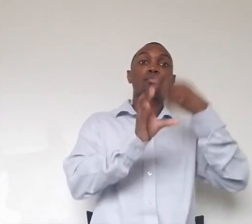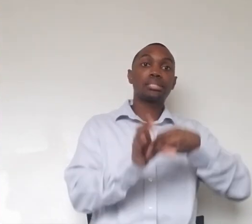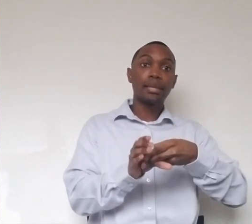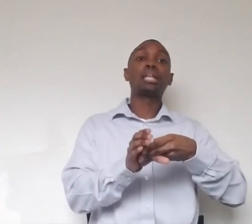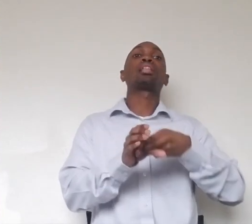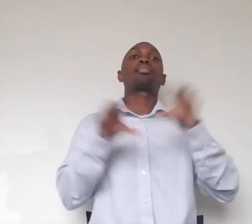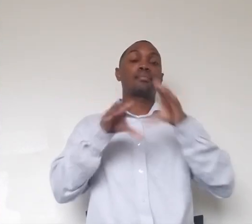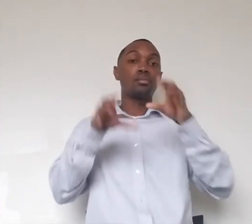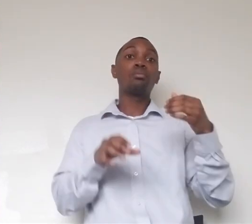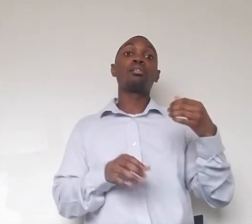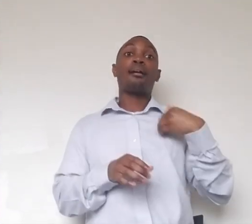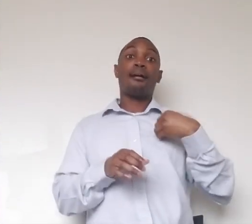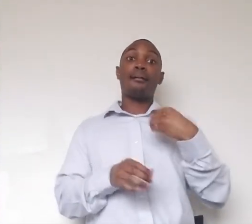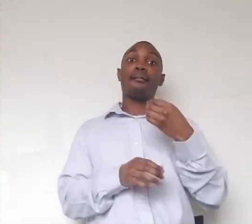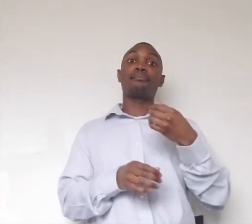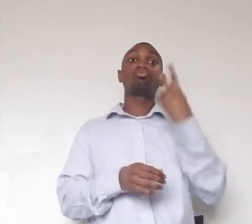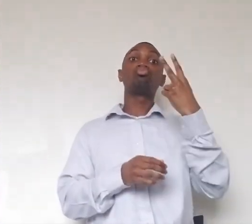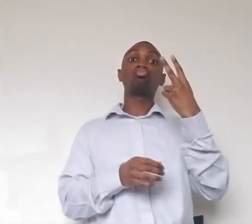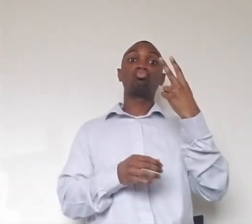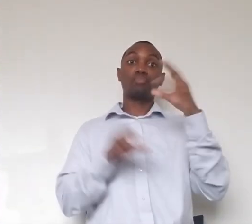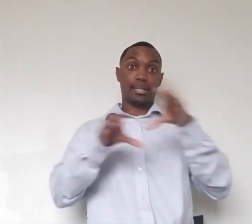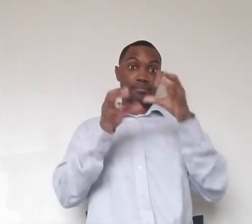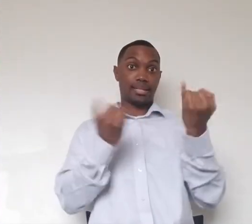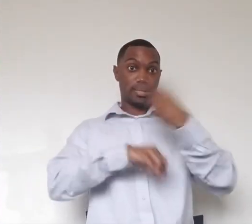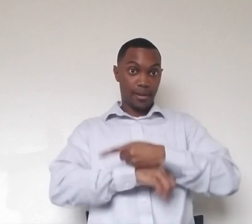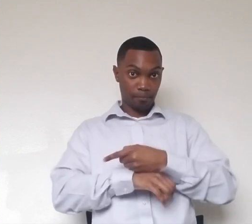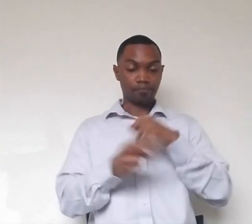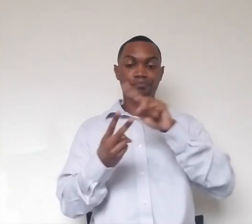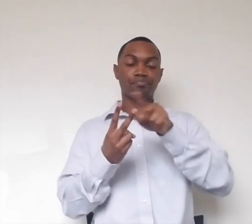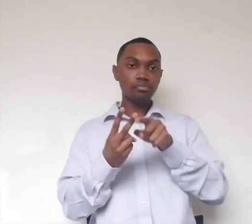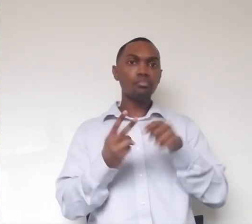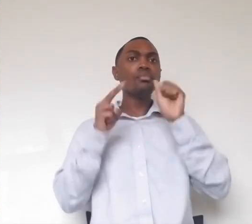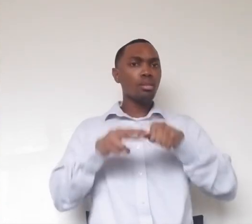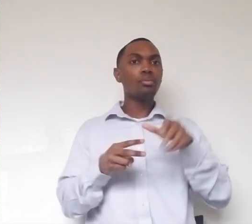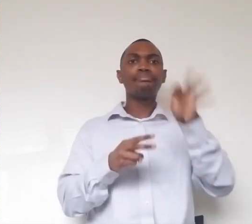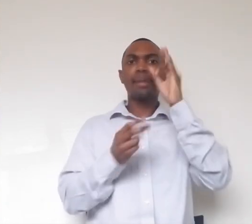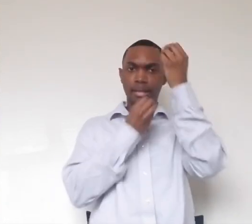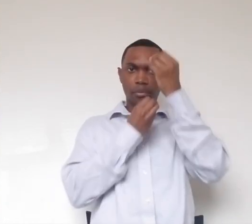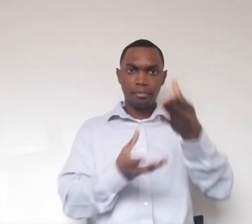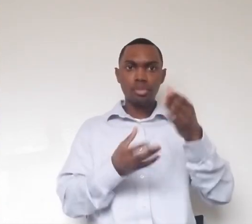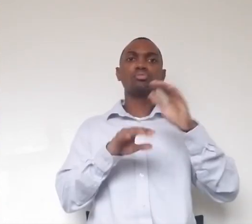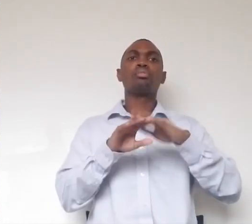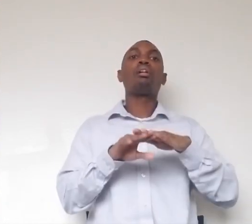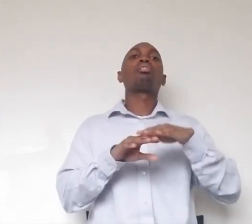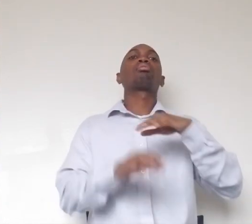two activities set up for you guys today. And you can find information on both of them on our zoo's website under the home safari section.